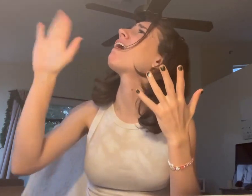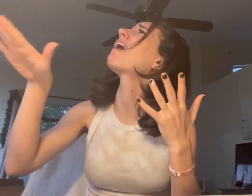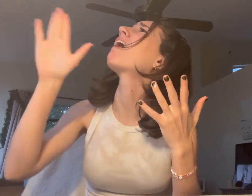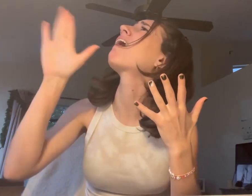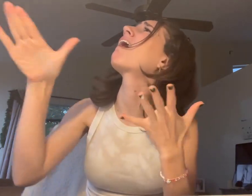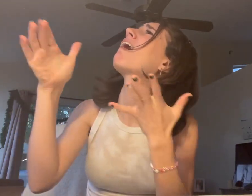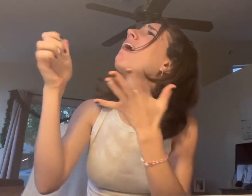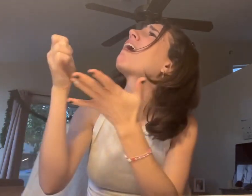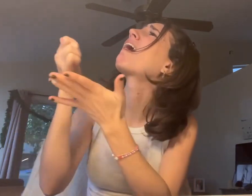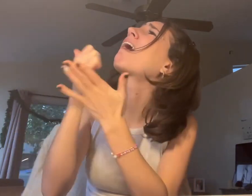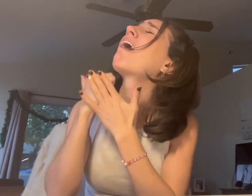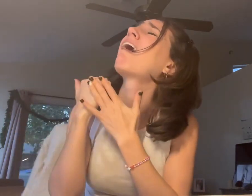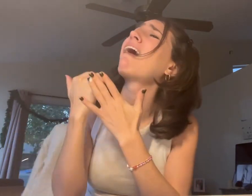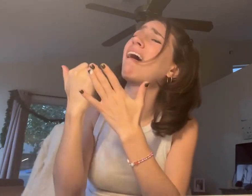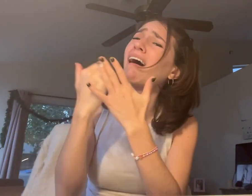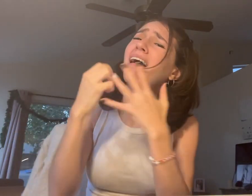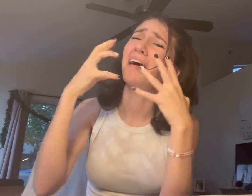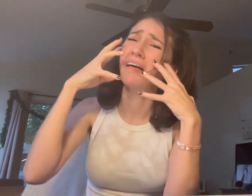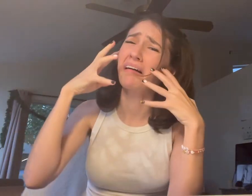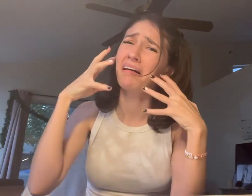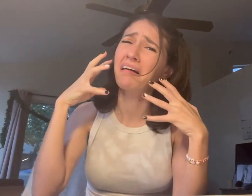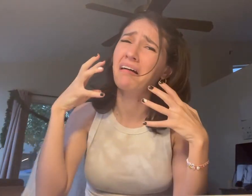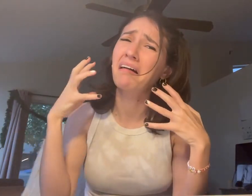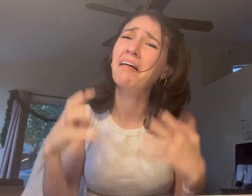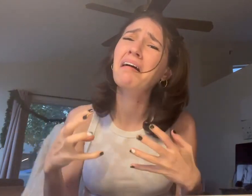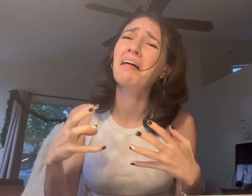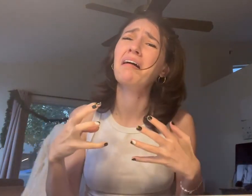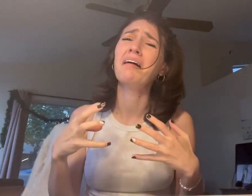She's lost in her despair.